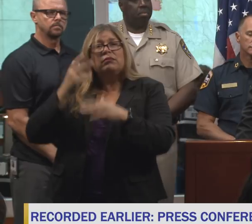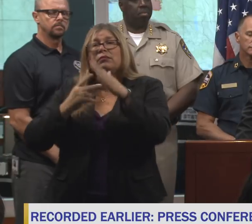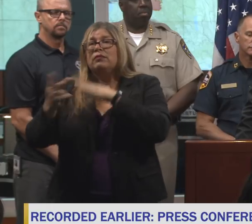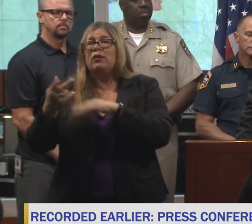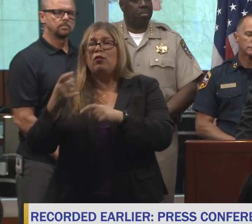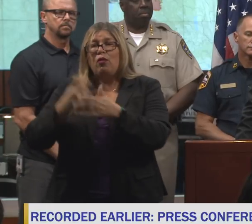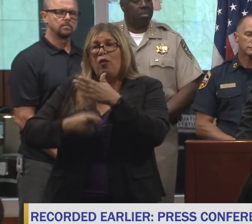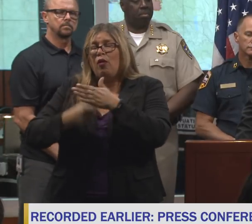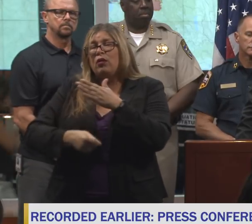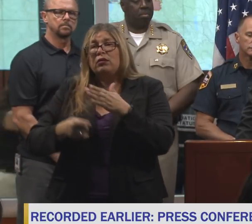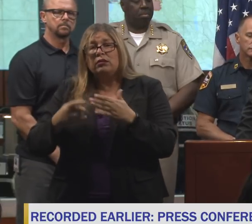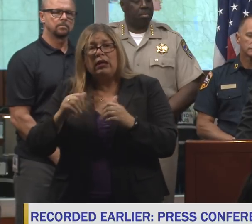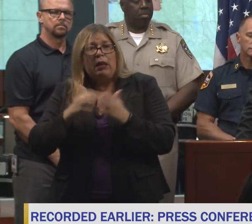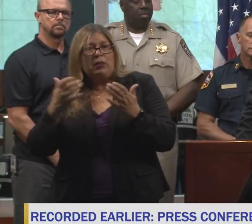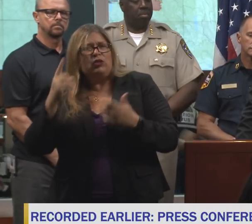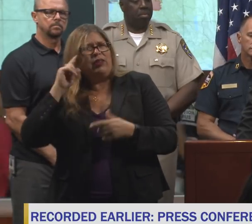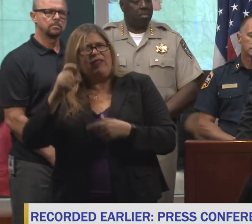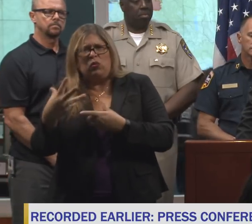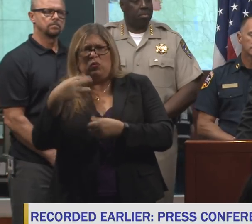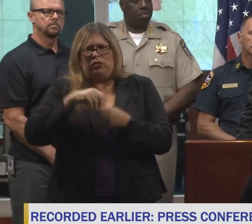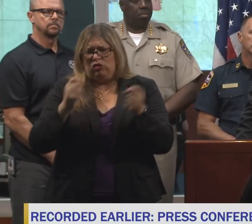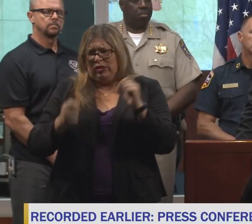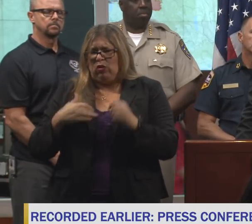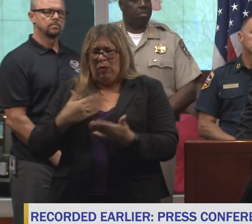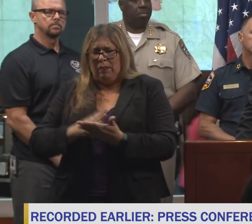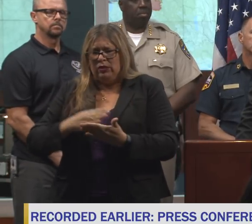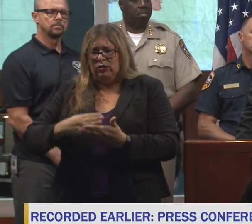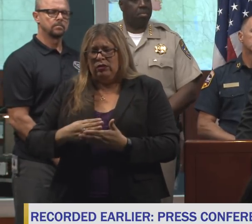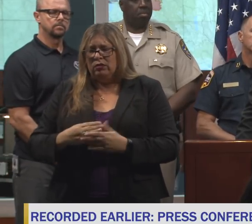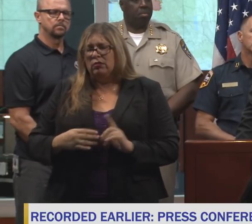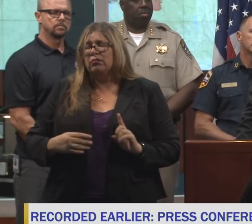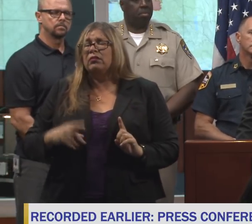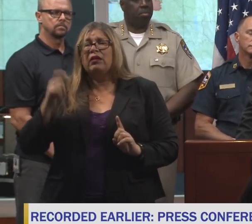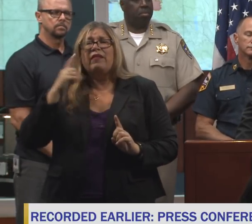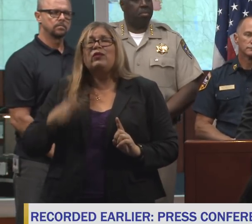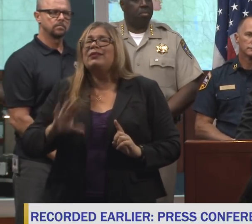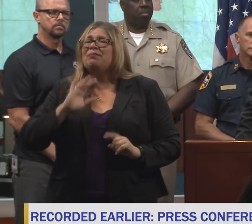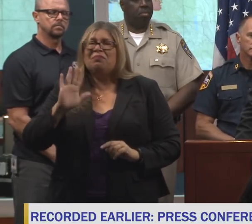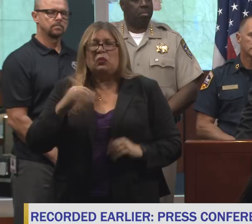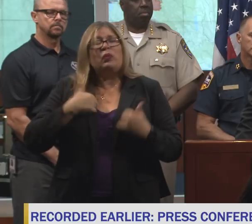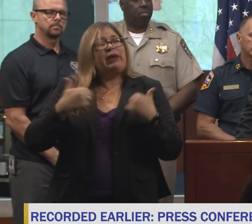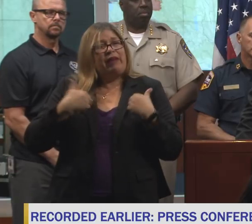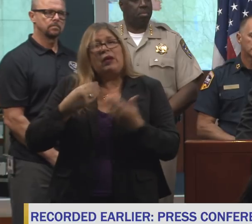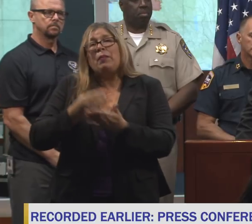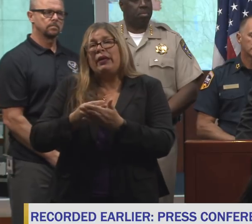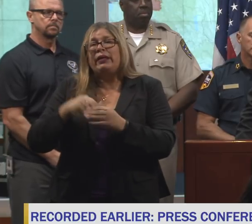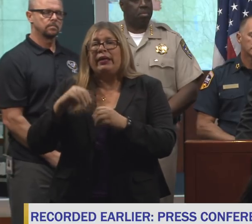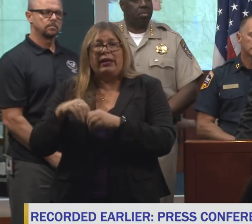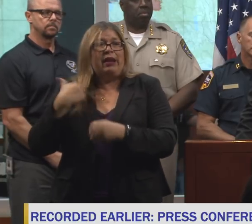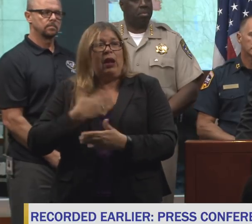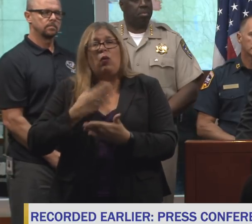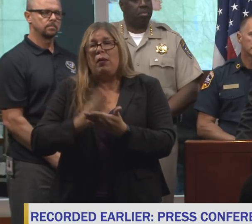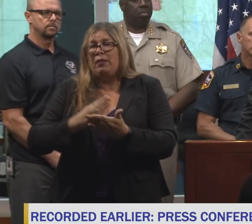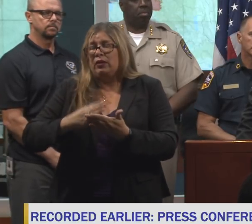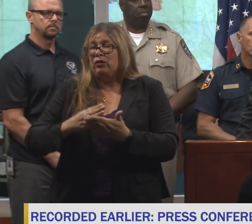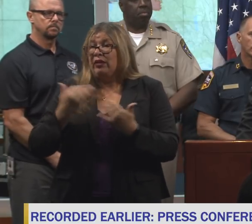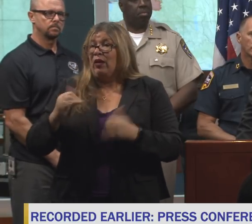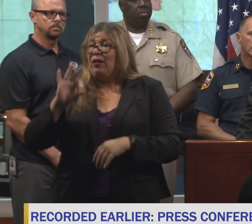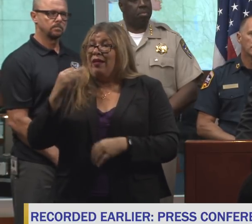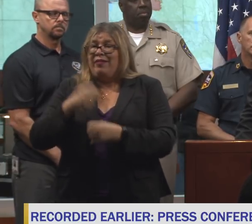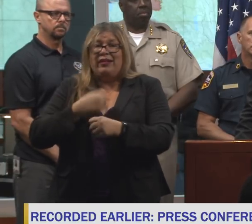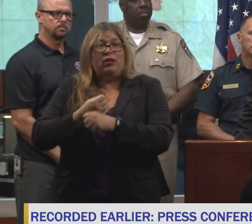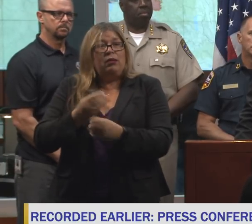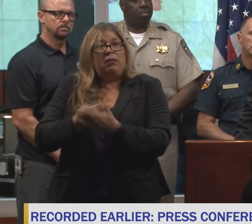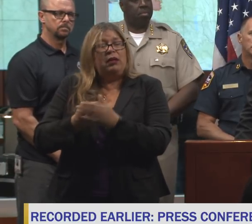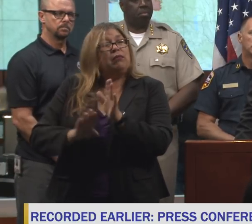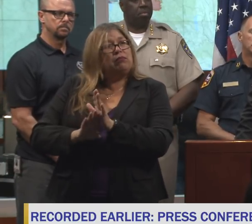how much do you think that's going to have to be taken? Well, there's money in this year's budget. We're enjoying the ninth year of recovery. So this is